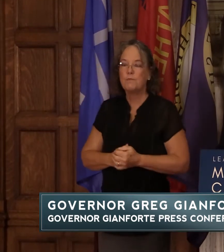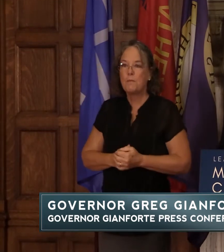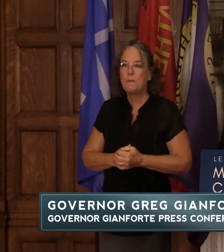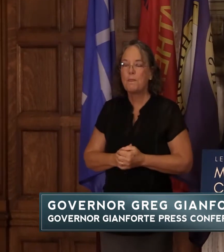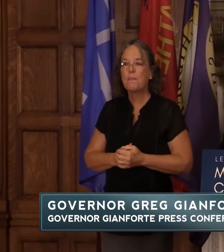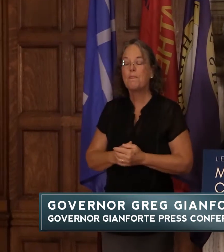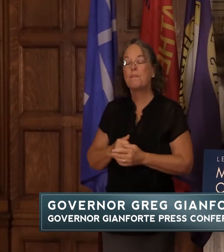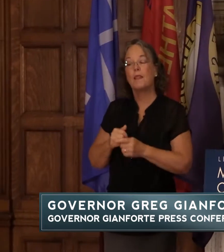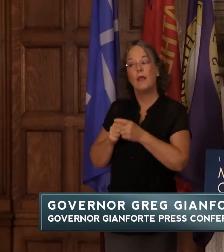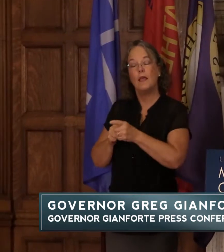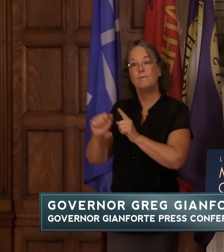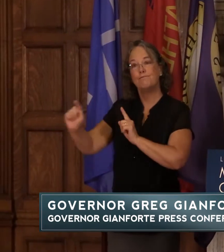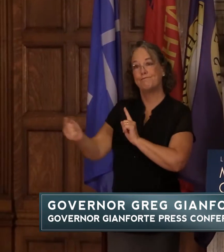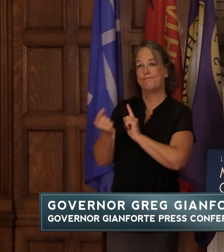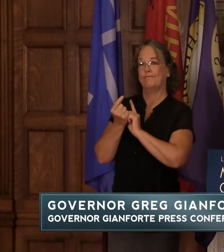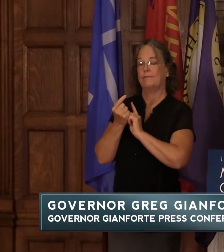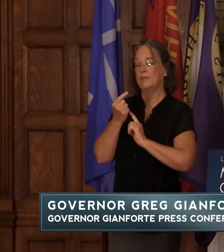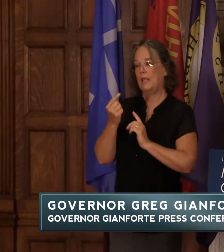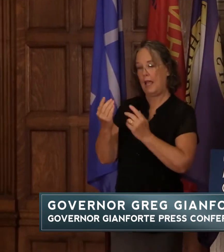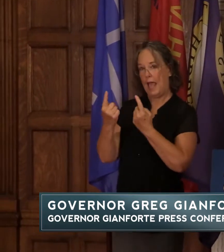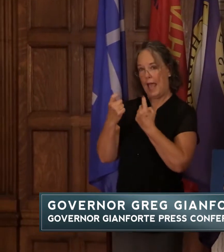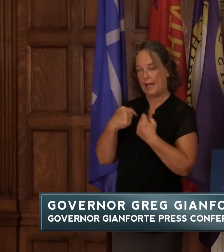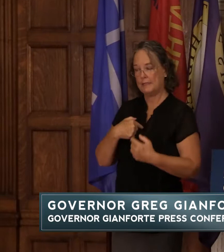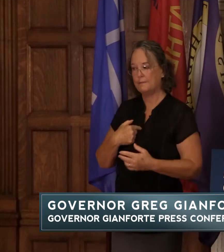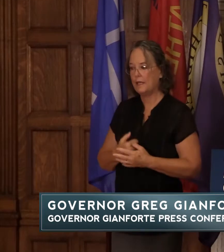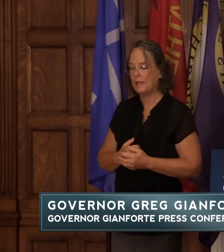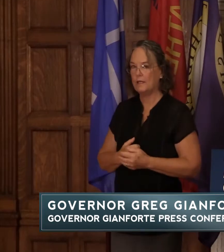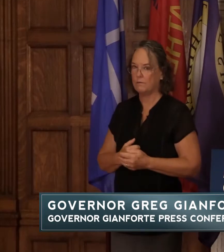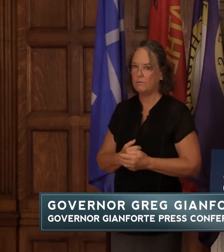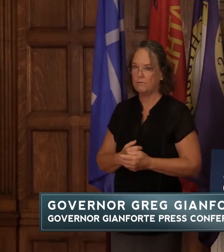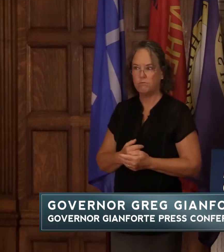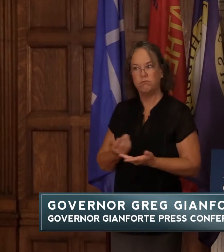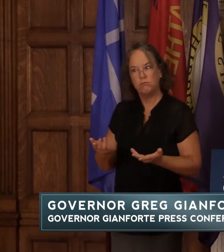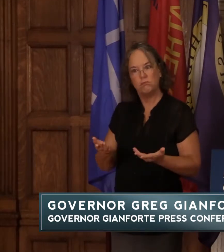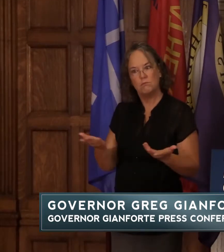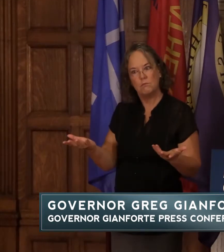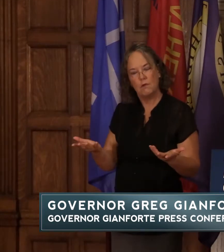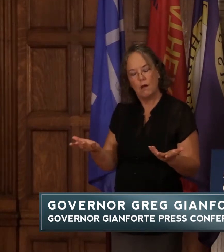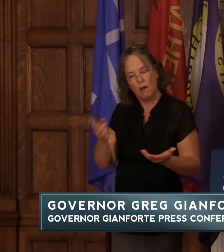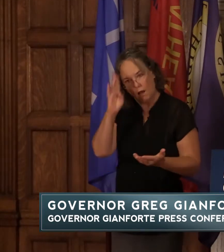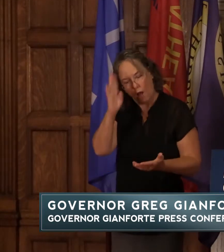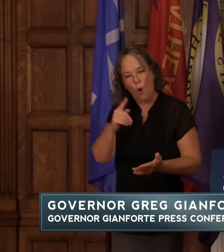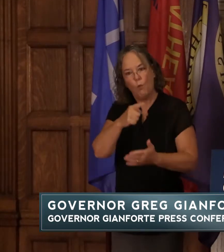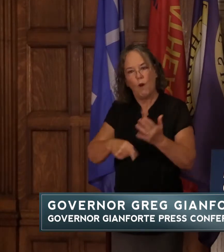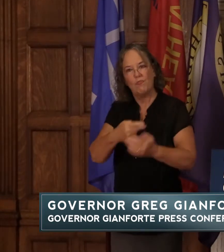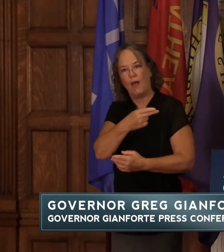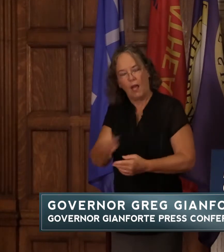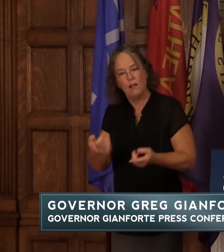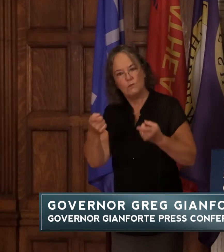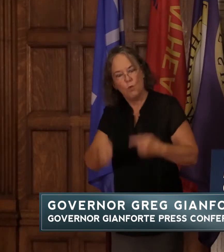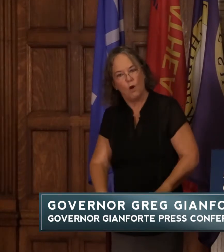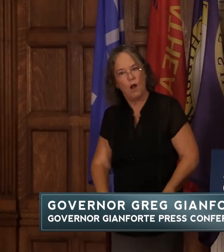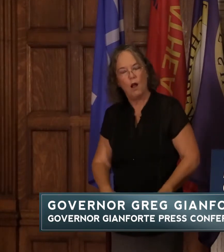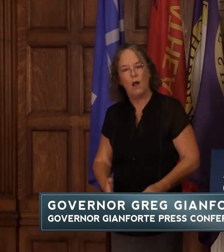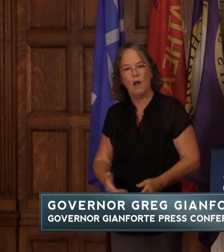approached me and asked me quite frankly what the hell is going on